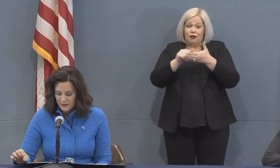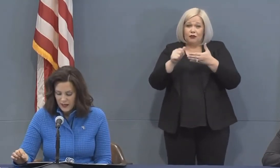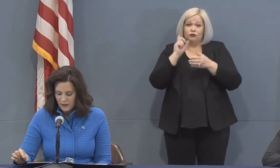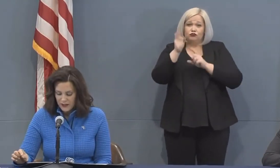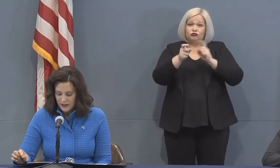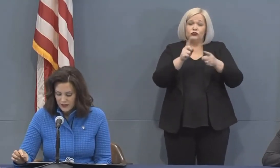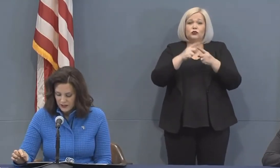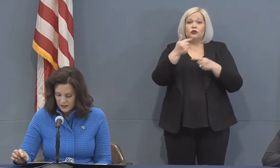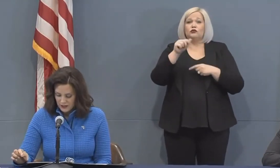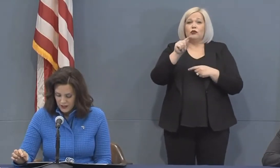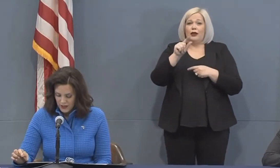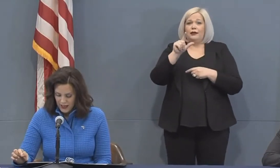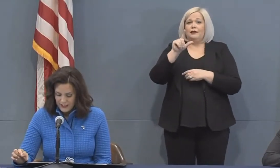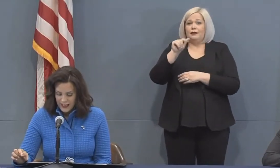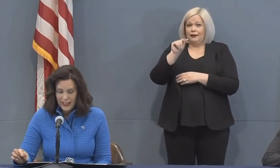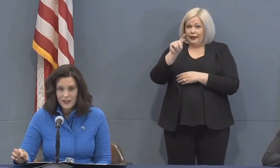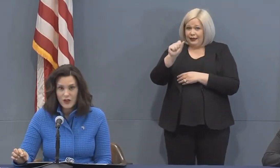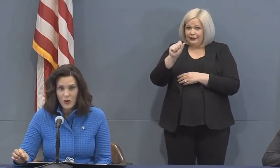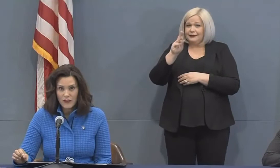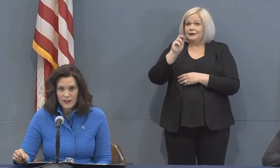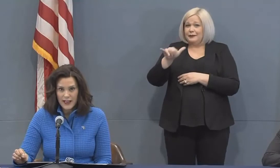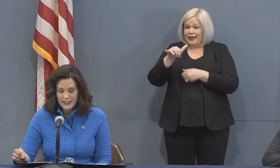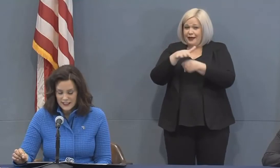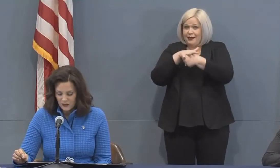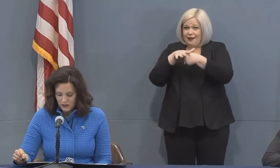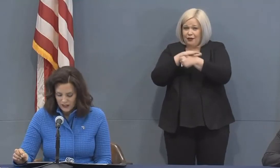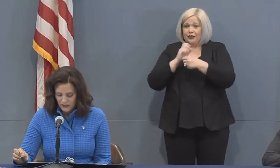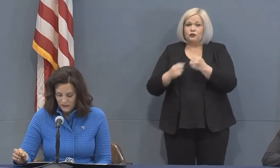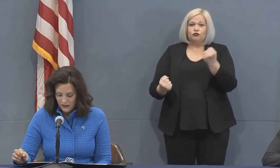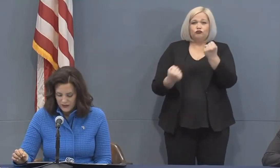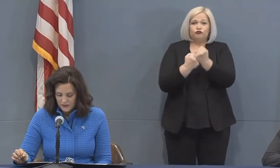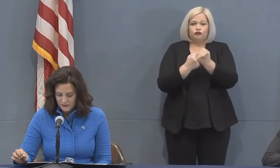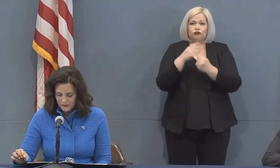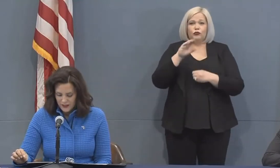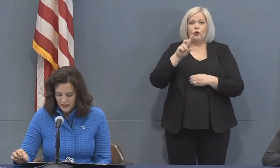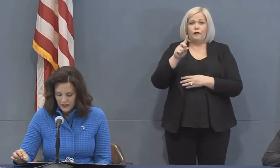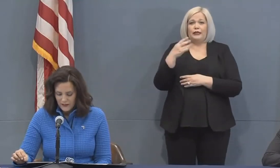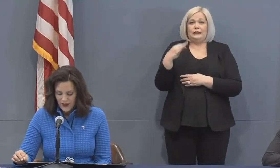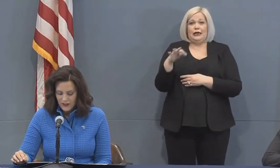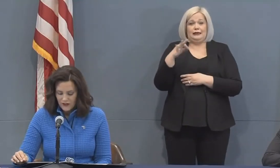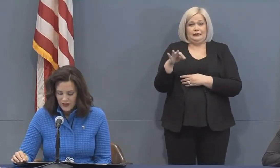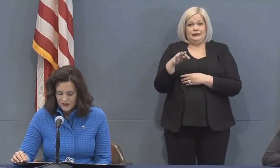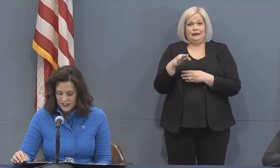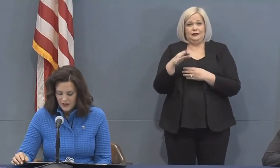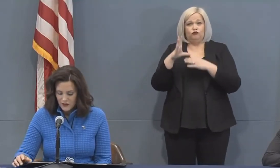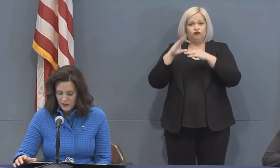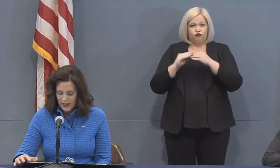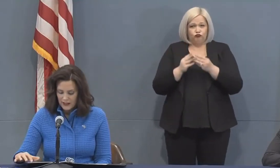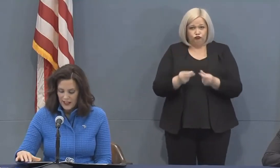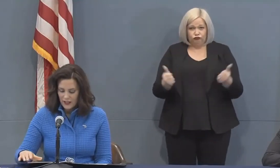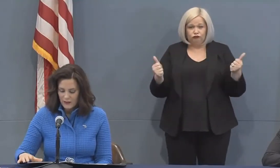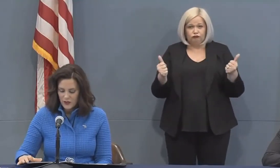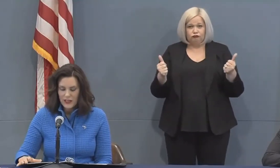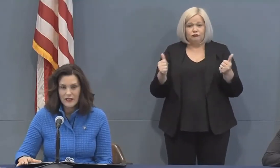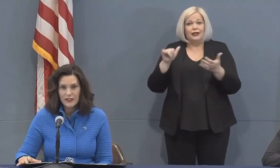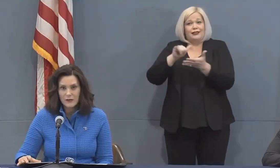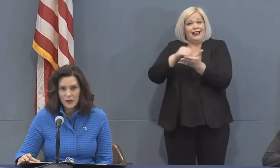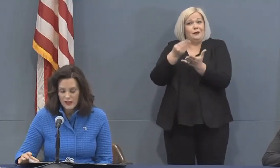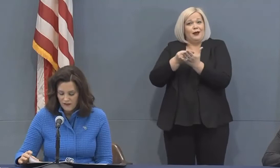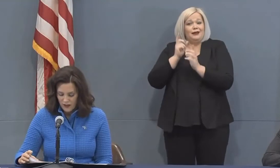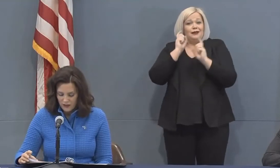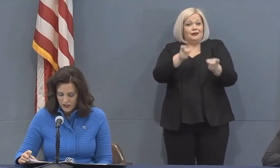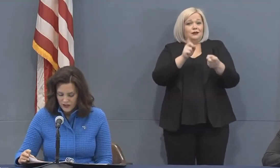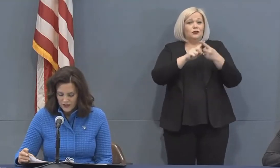Great Lakes Bay region to aid COVID-19 relief efforts. The $500,000 will be allocated between